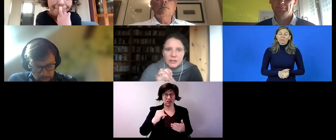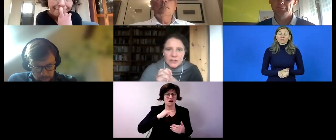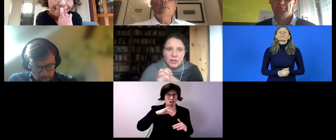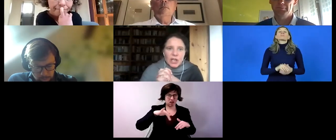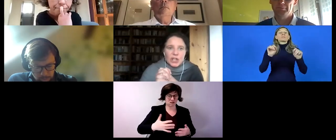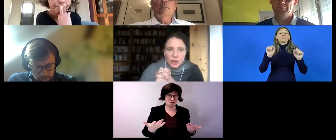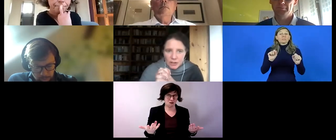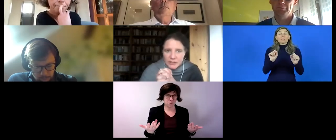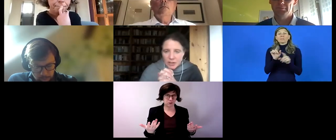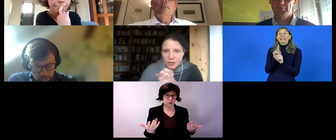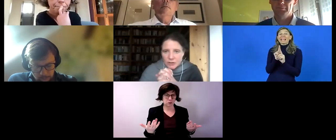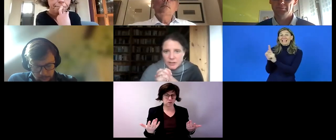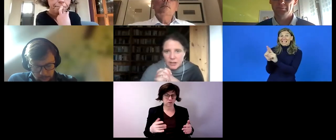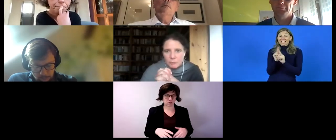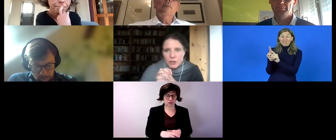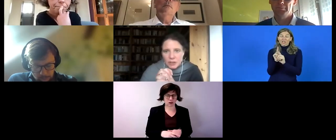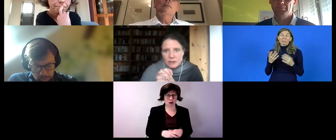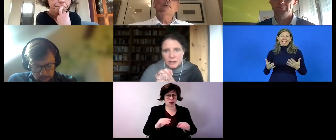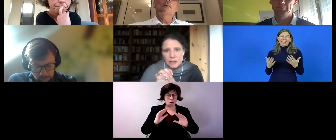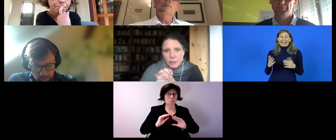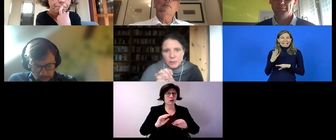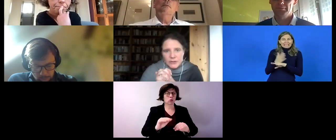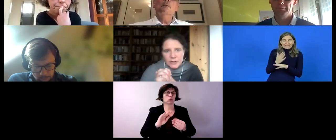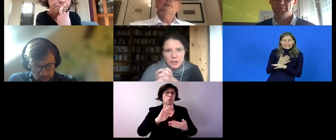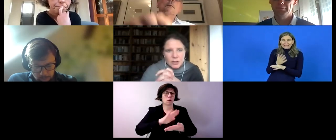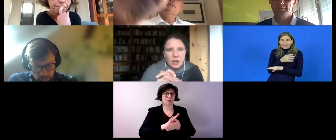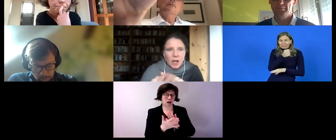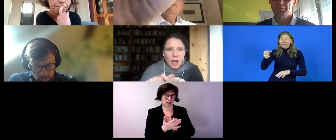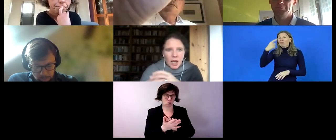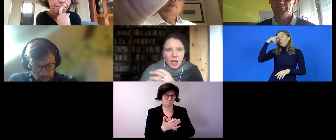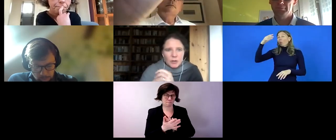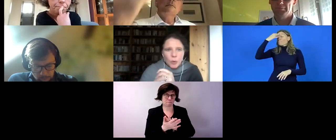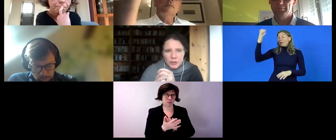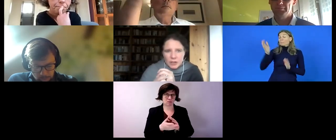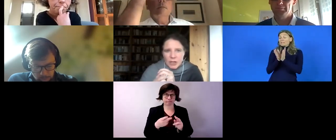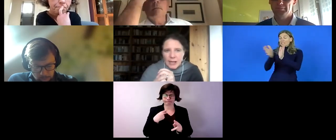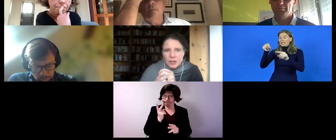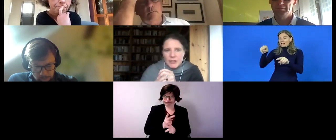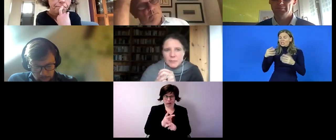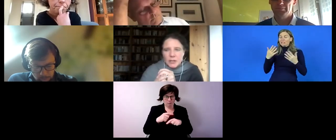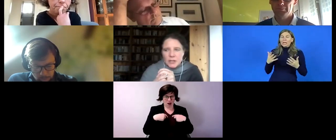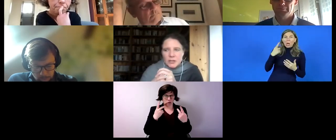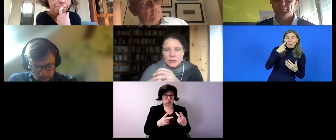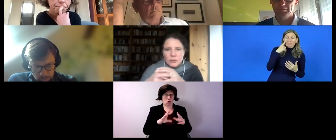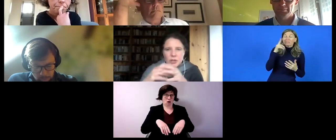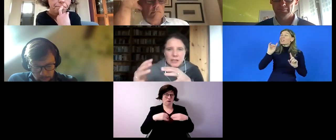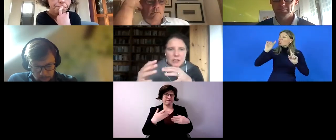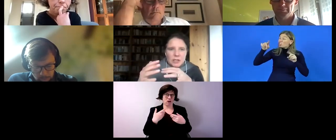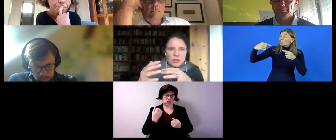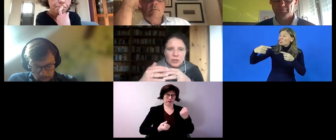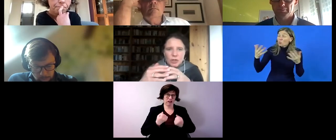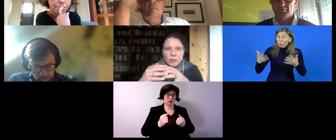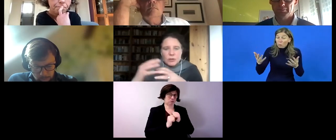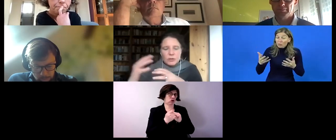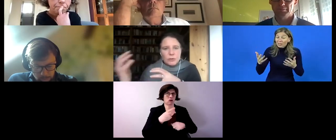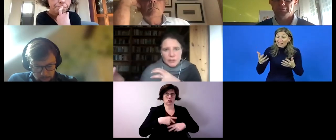is in its early stages and particularly in the public sector and what our challenge has been is to translate an